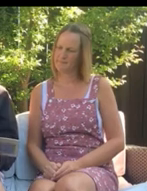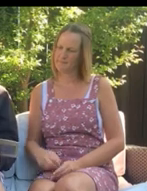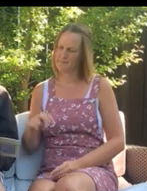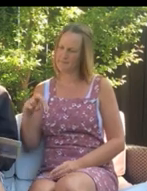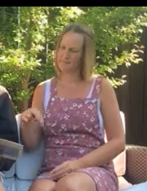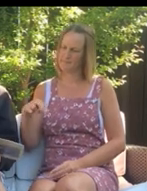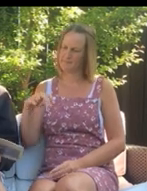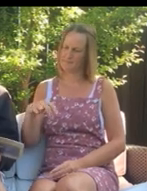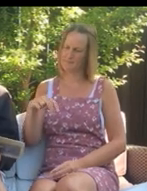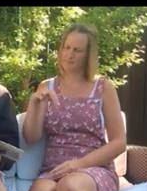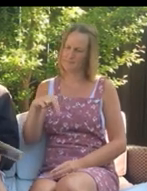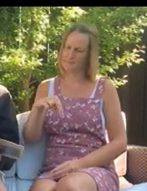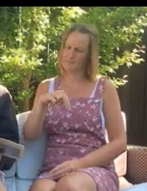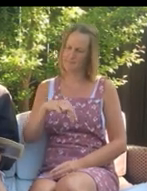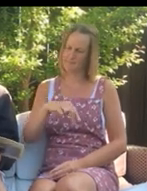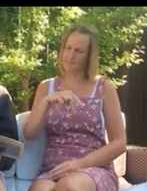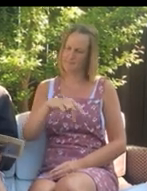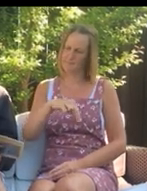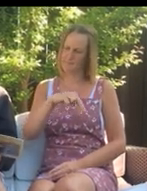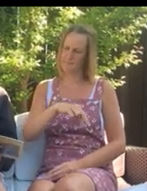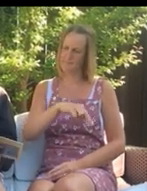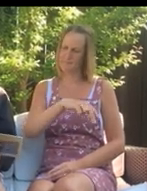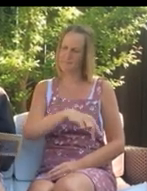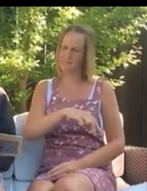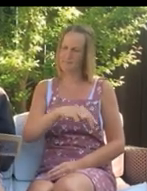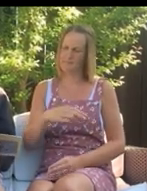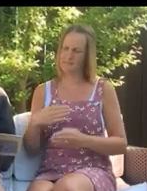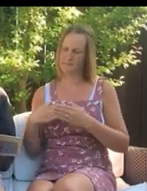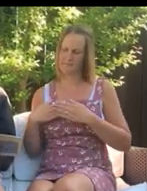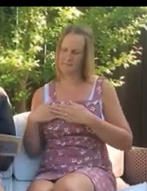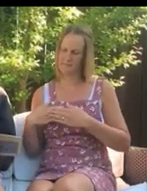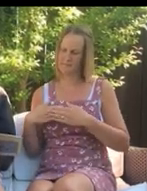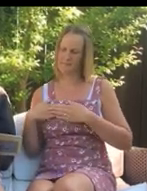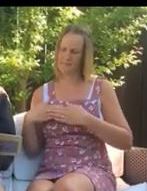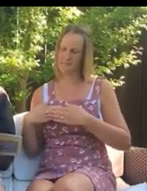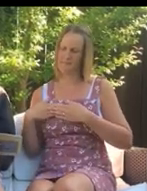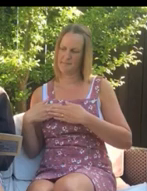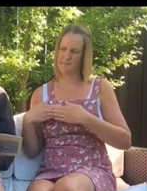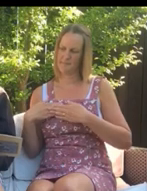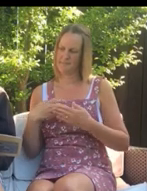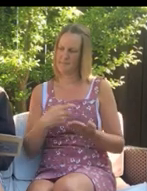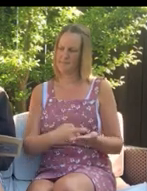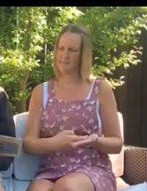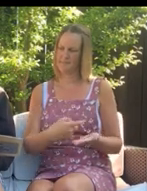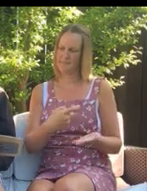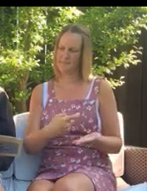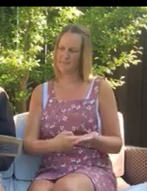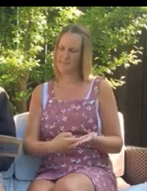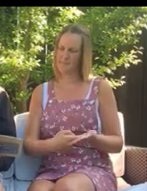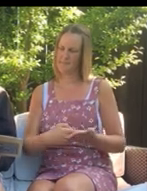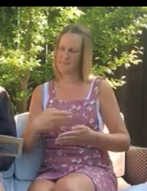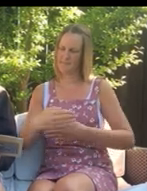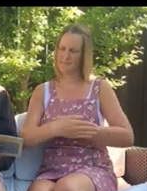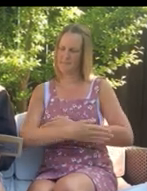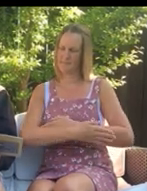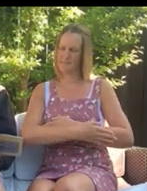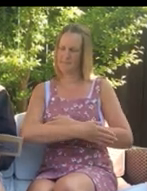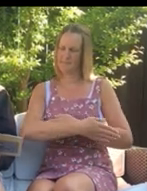So down the tunnel, step by step, creep both hearts thumping, Rose and Rags.